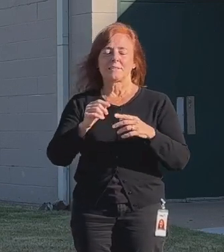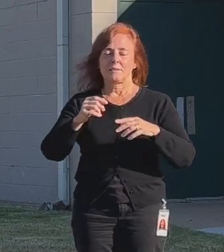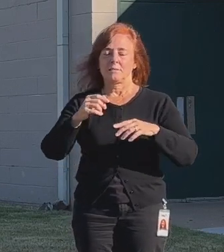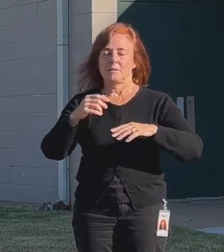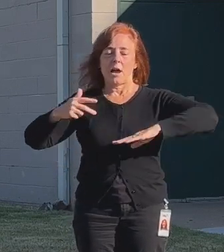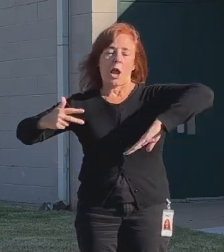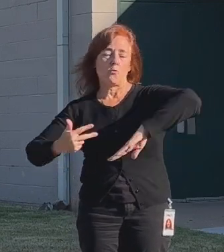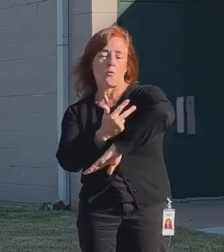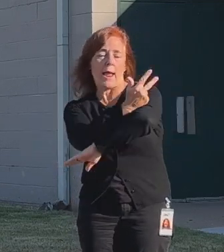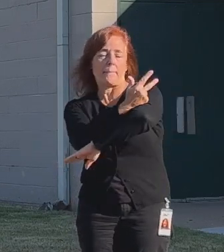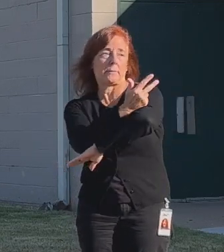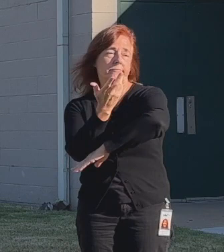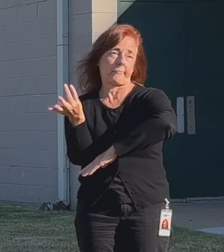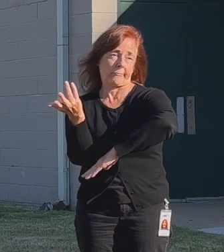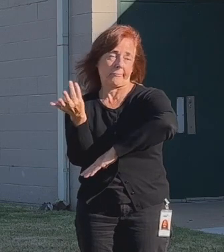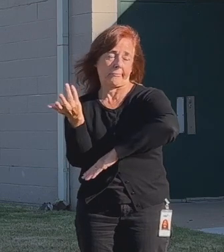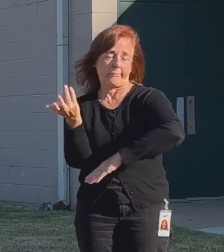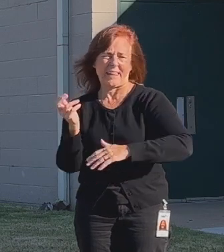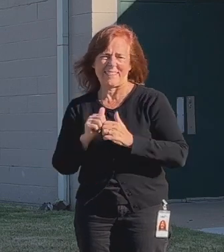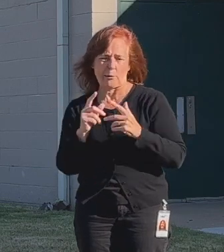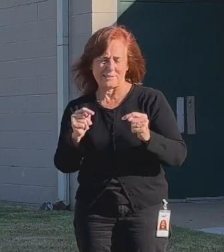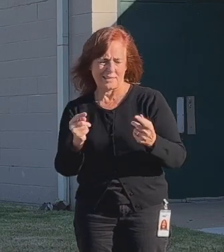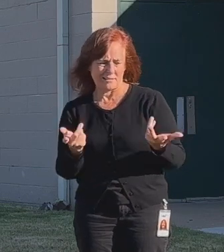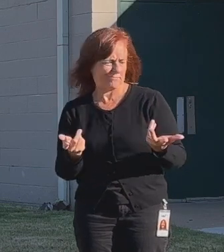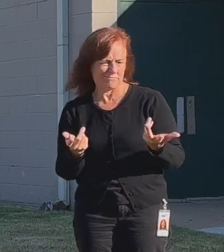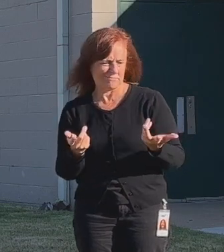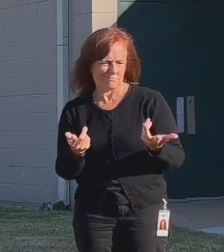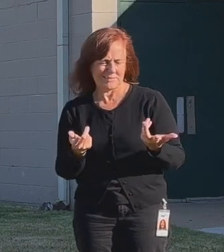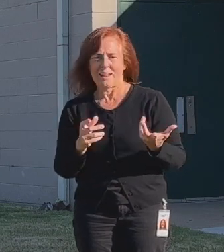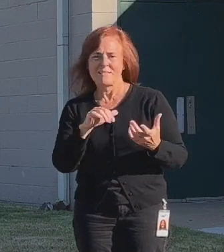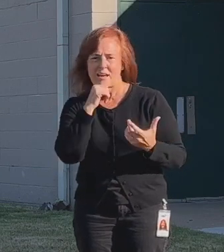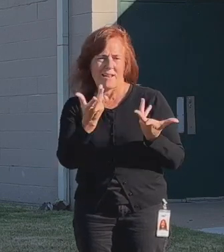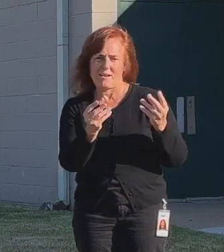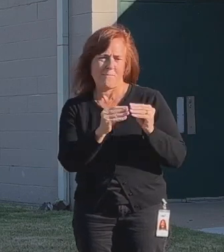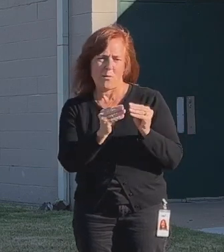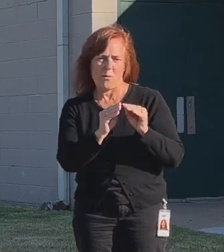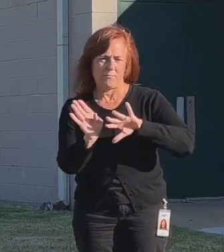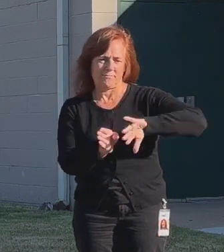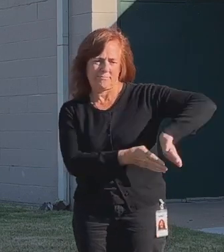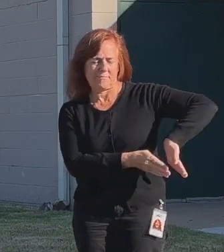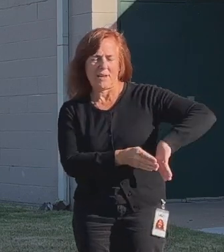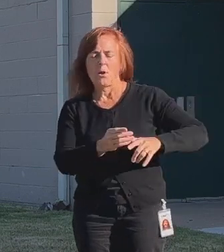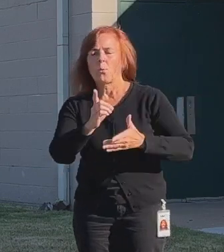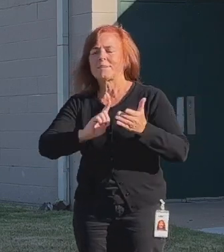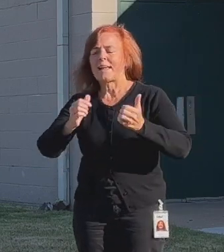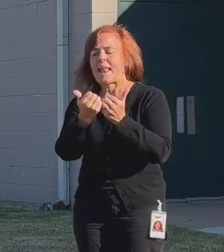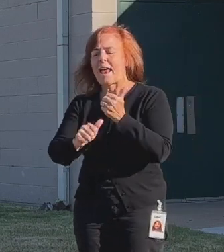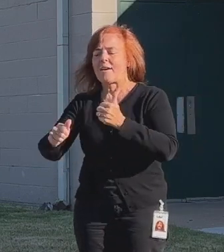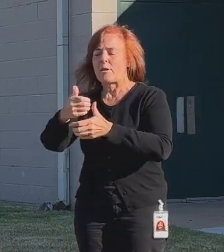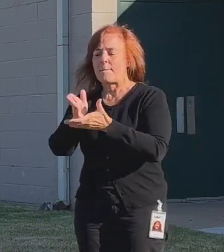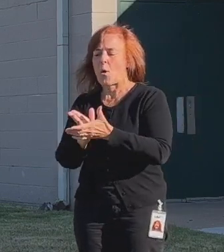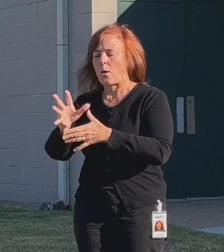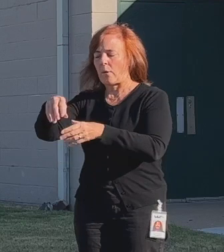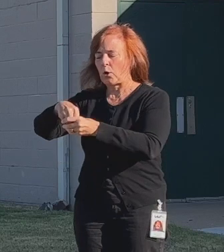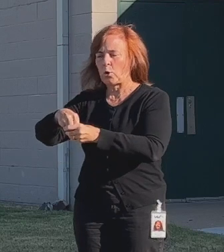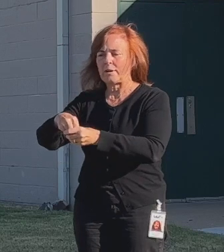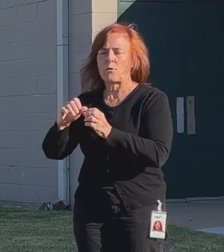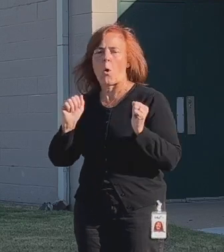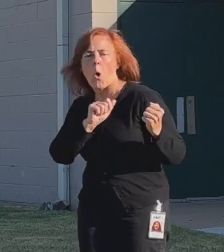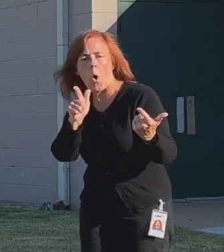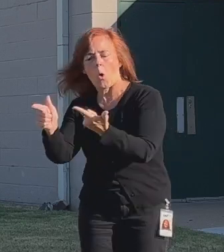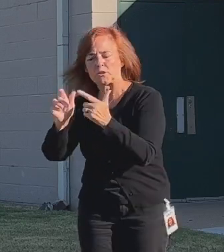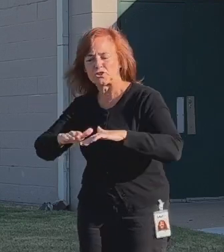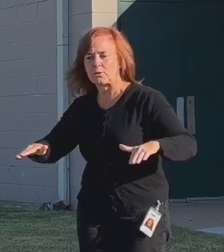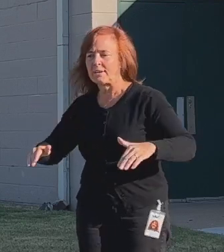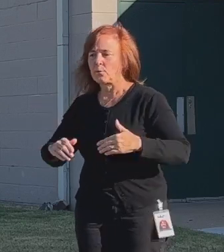to one little slide. And that was kind of the way that that inclusive playgrounds work. Well, now we design every piece with inclusivity in mind. So you have